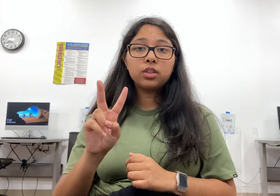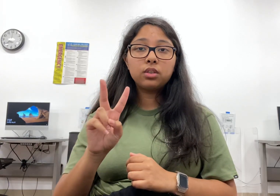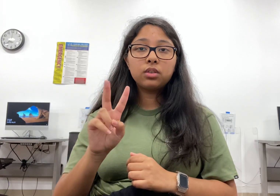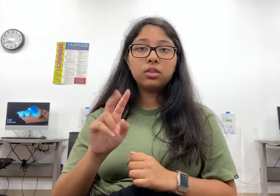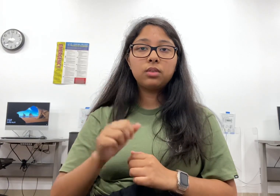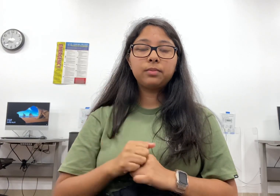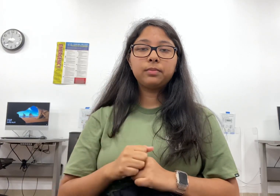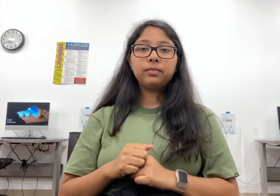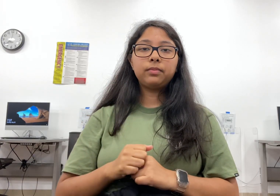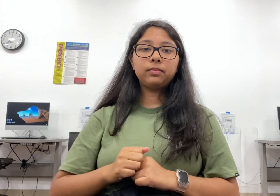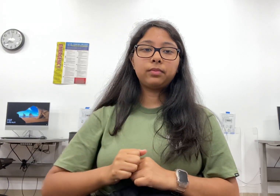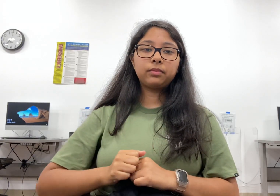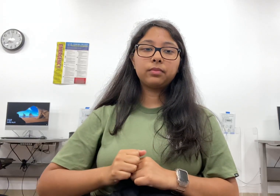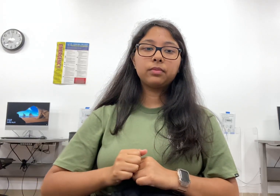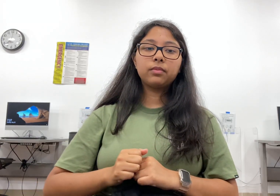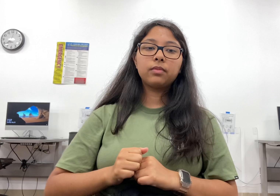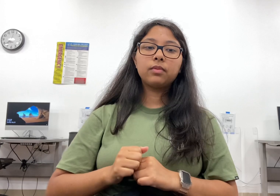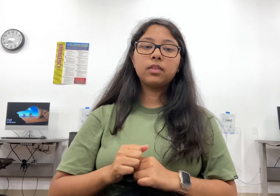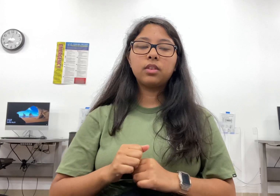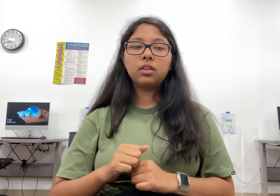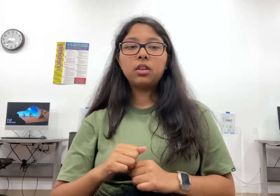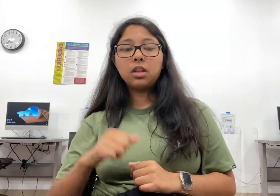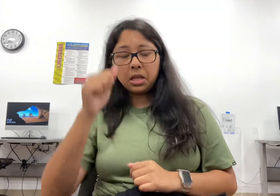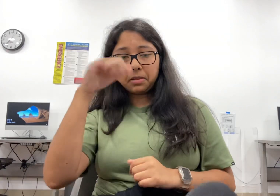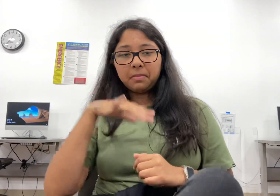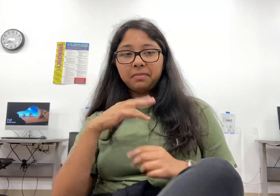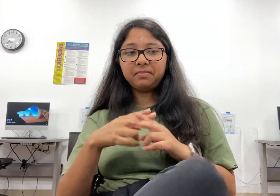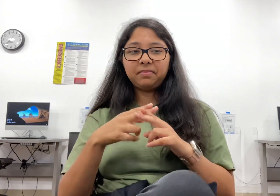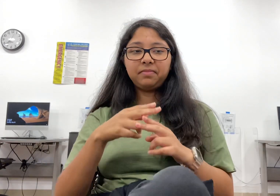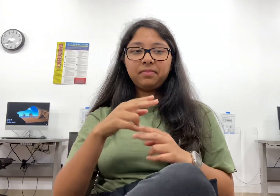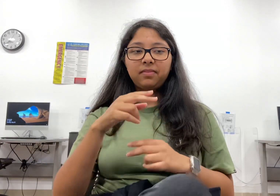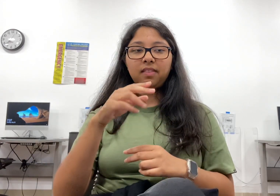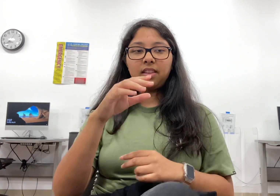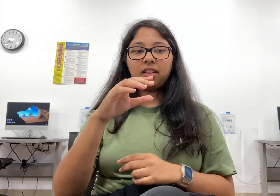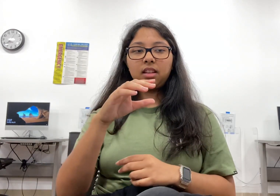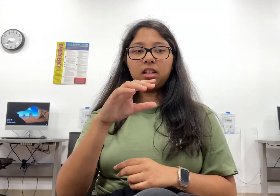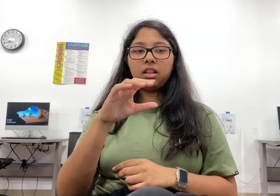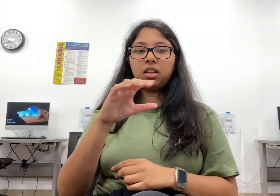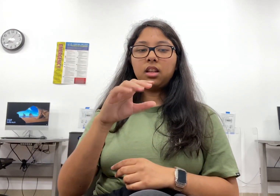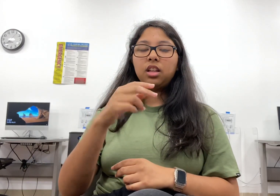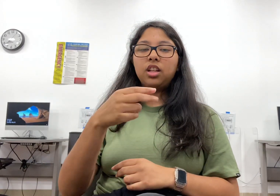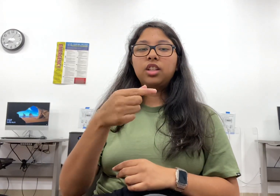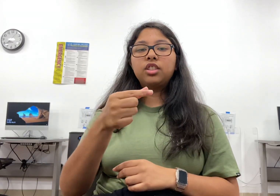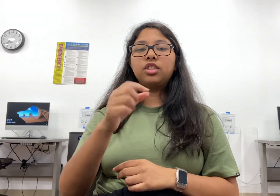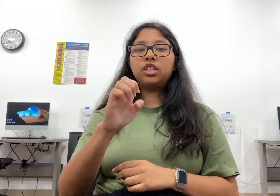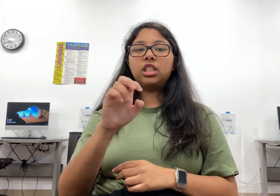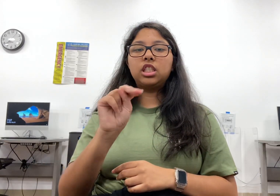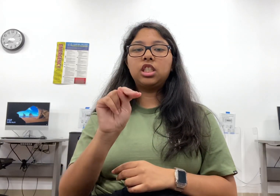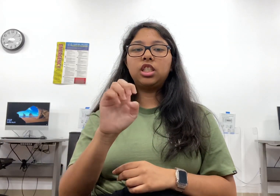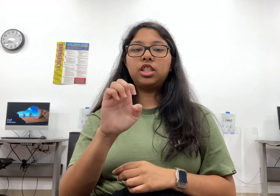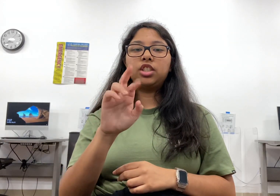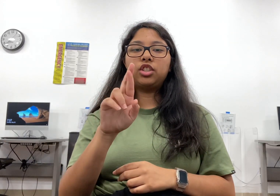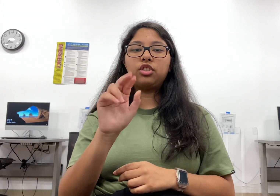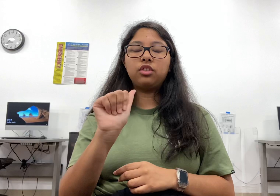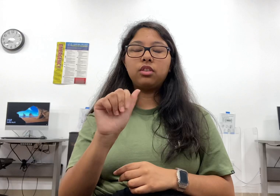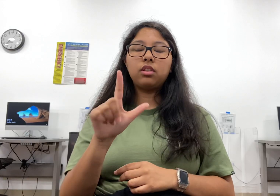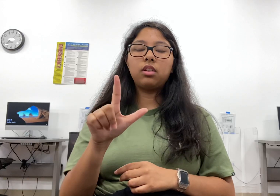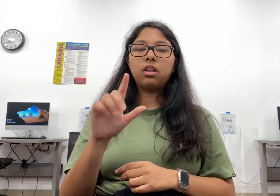Cabrillo briefly anchored his ship in what's now known as White Landing.